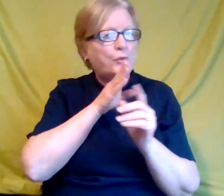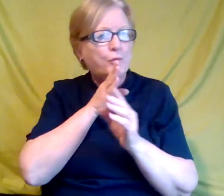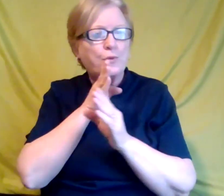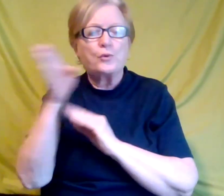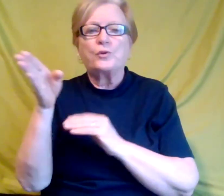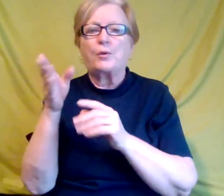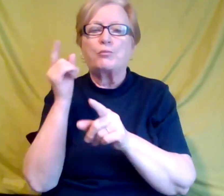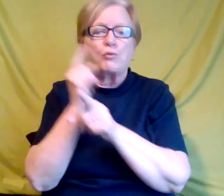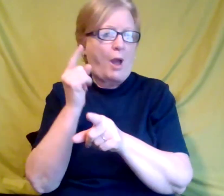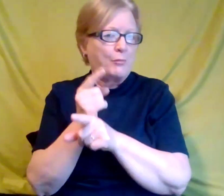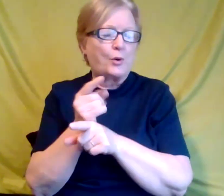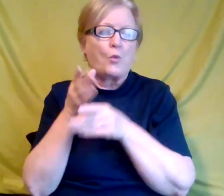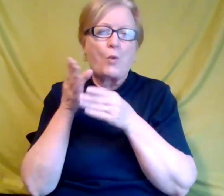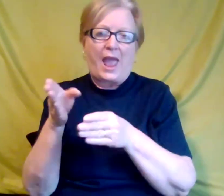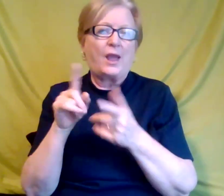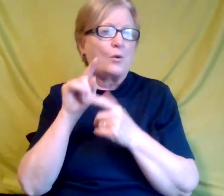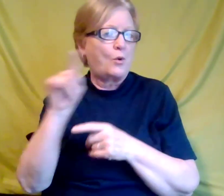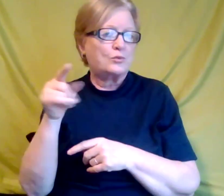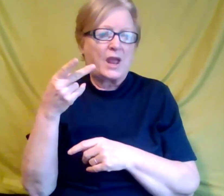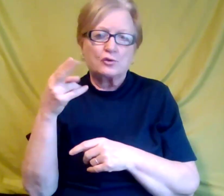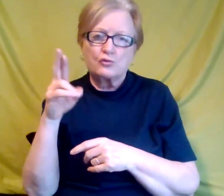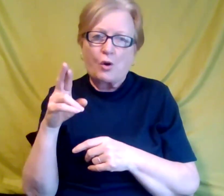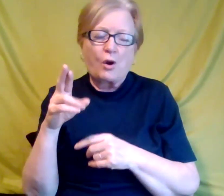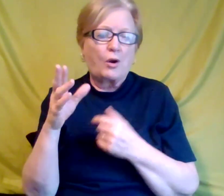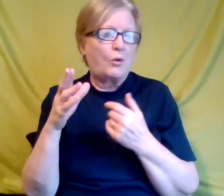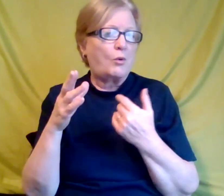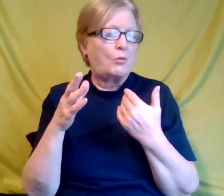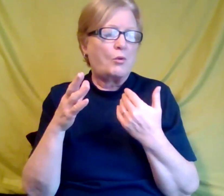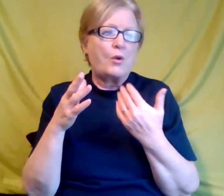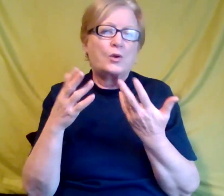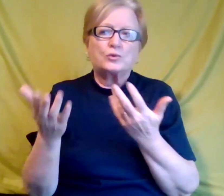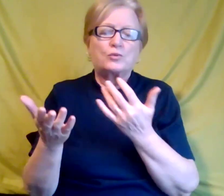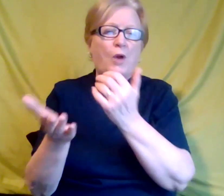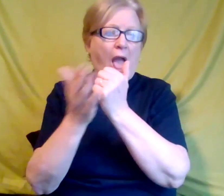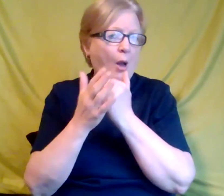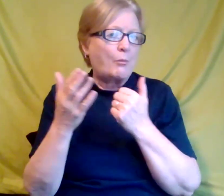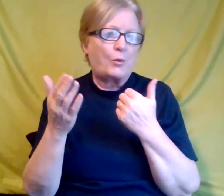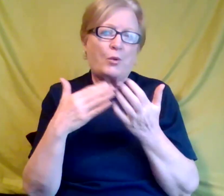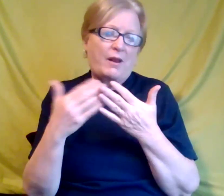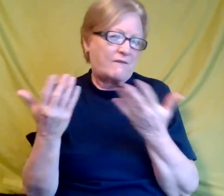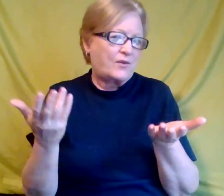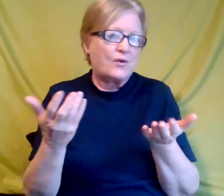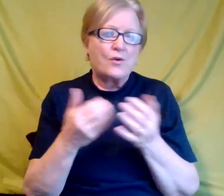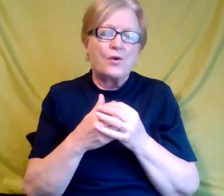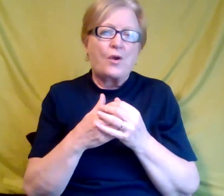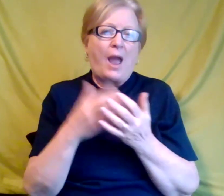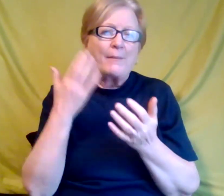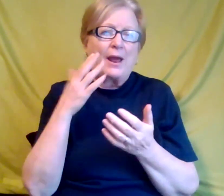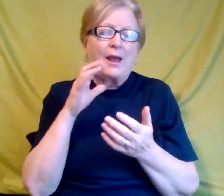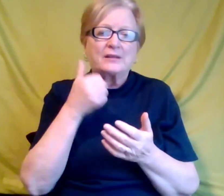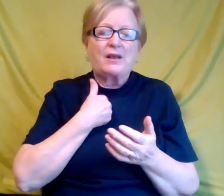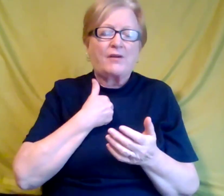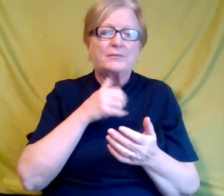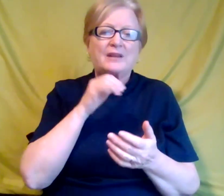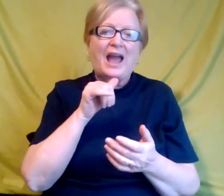protocol, um, when it comes to bringing HR in I'm, I'm no HR expert. I've worked in